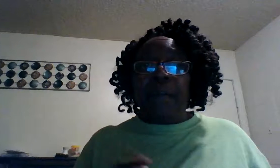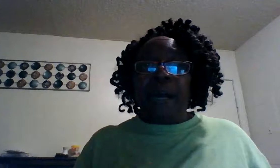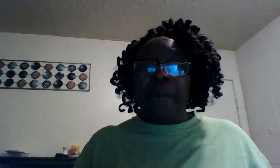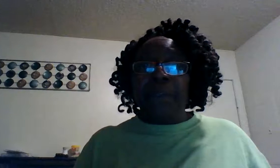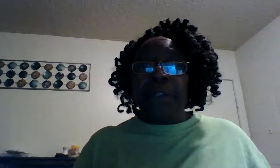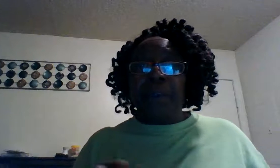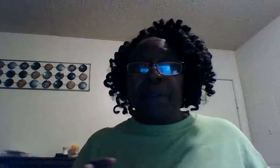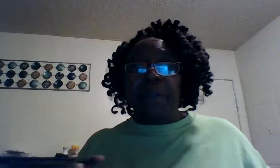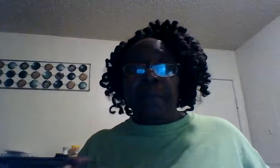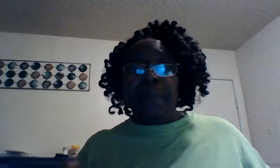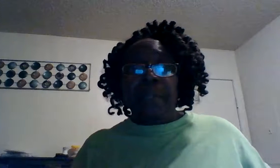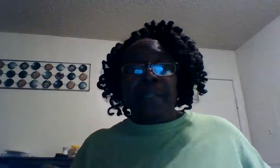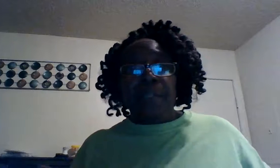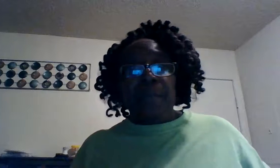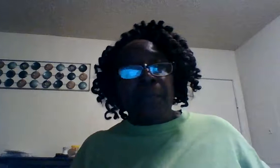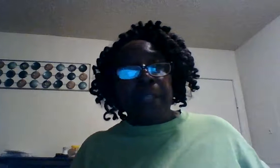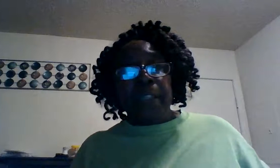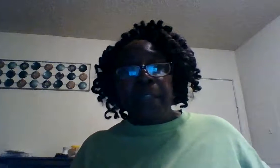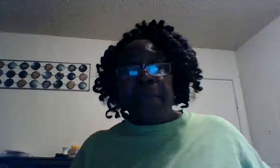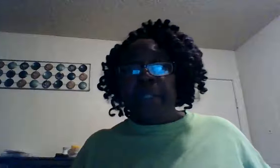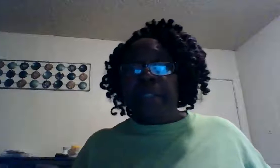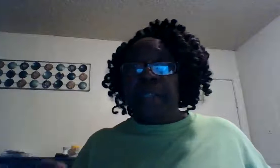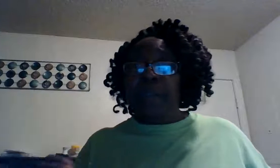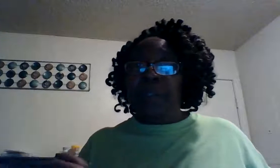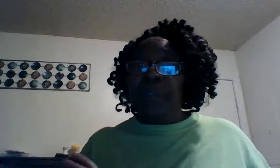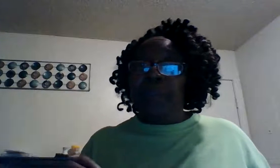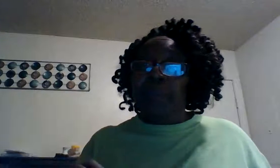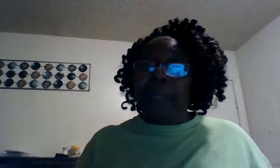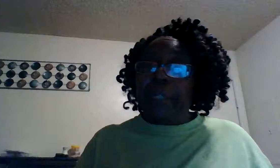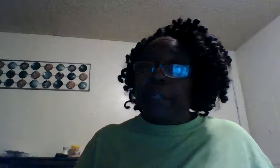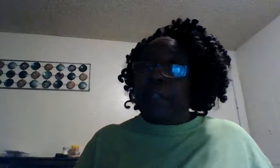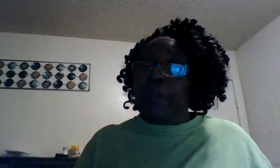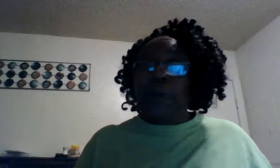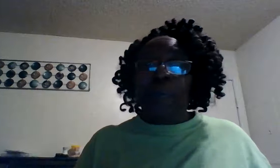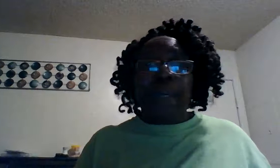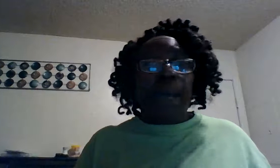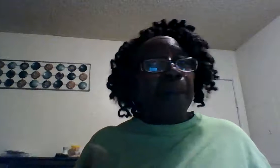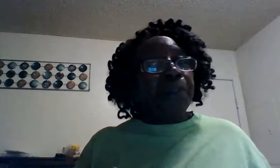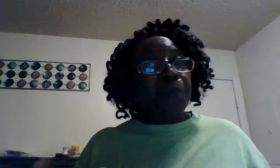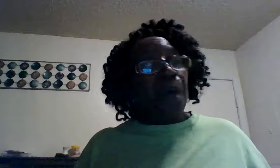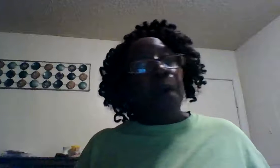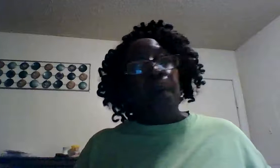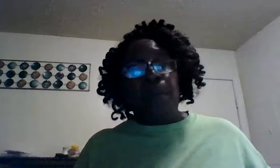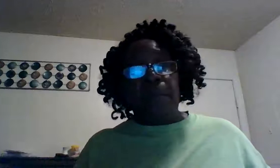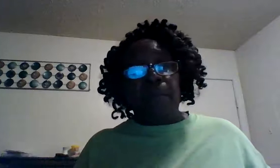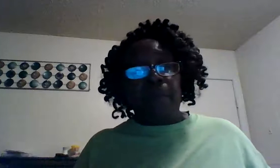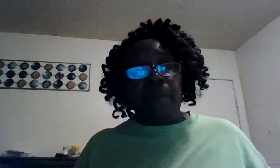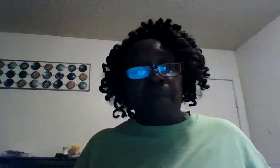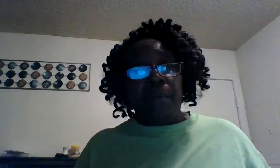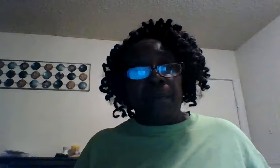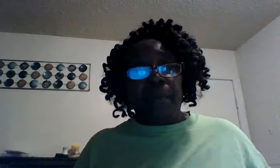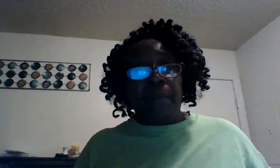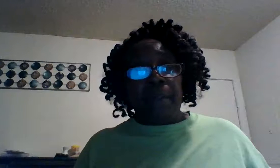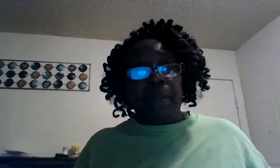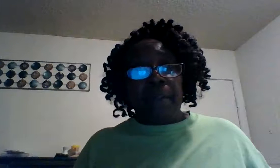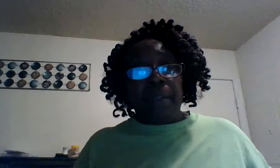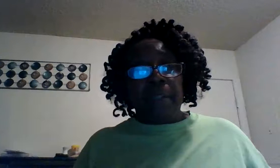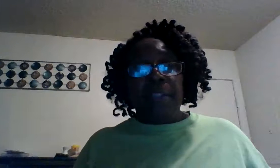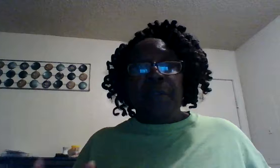i'm going through some weakness but he said when you're weak know that i'm strong so you